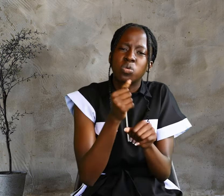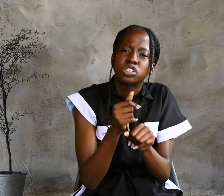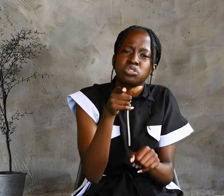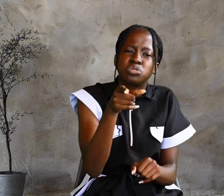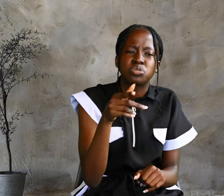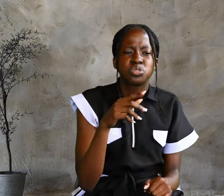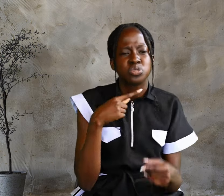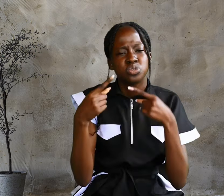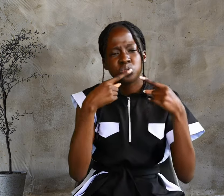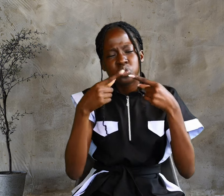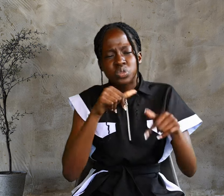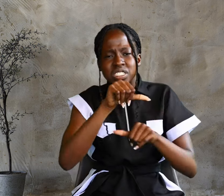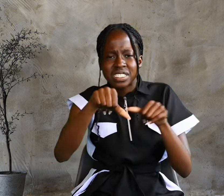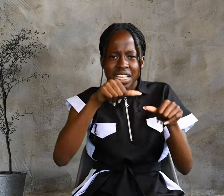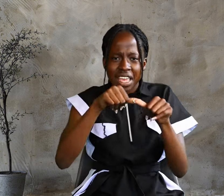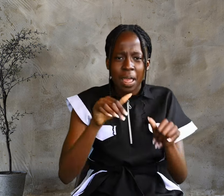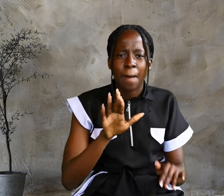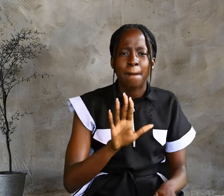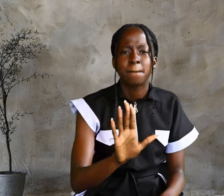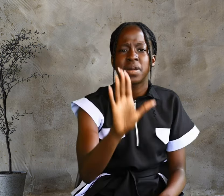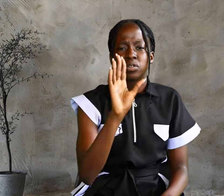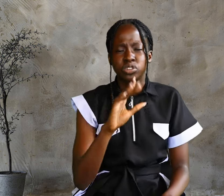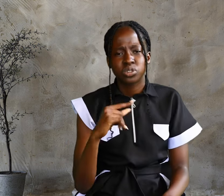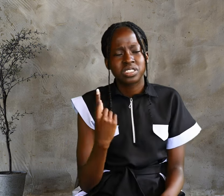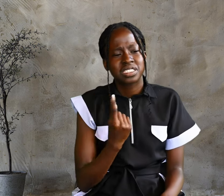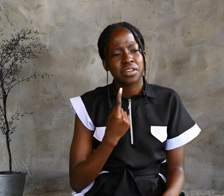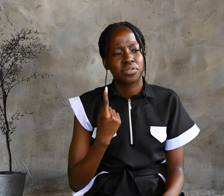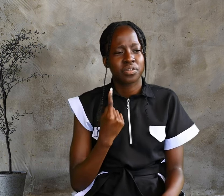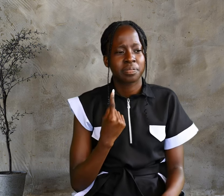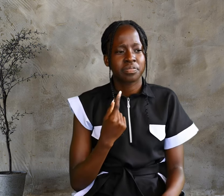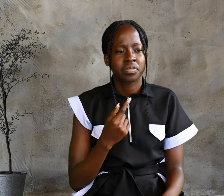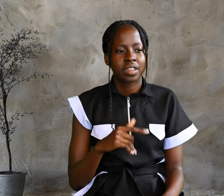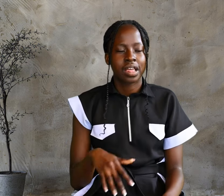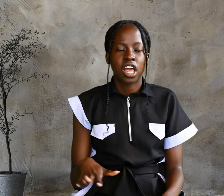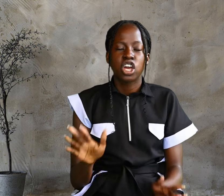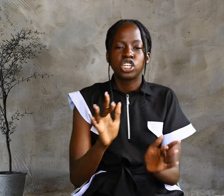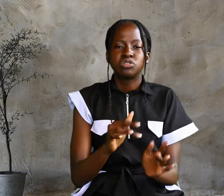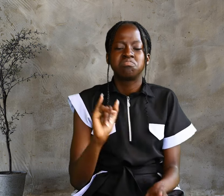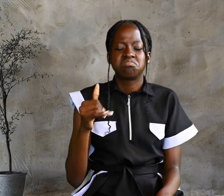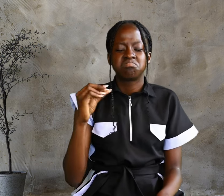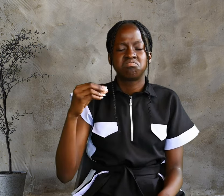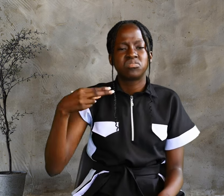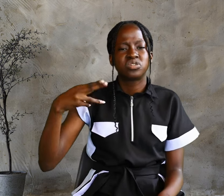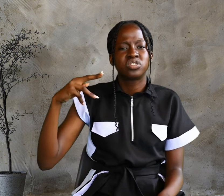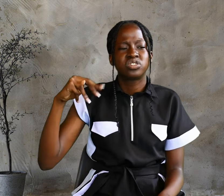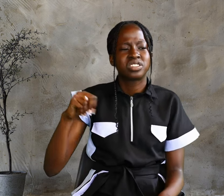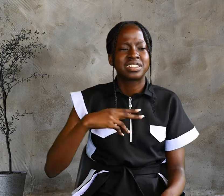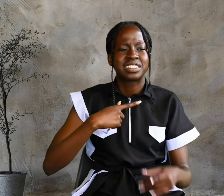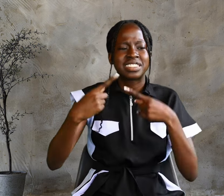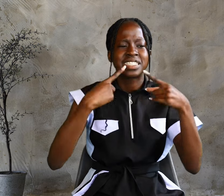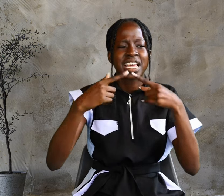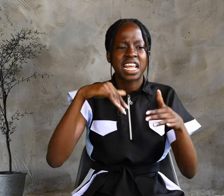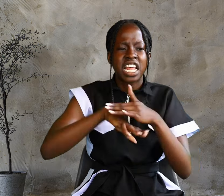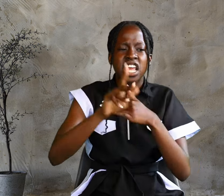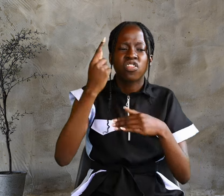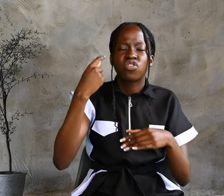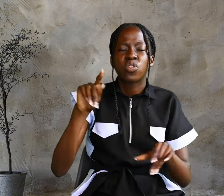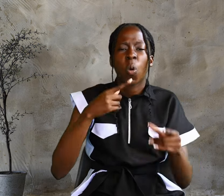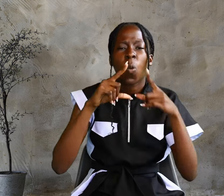What do you say about yourself? John replied in the words of Isaiah,